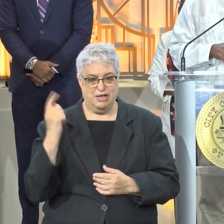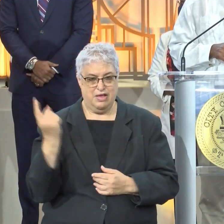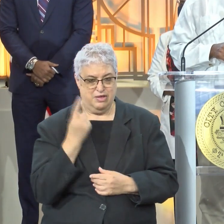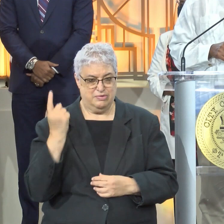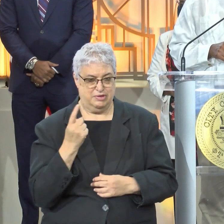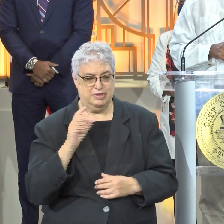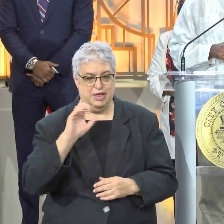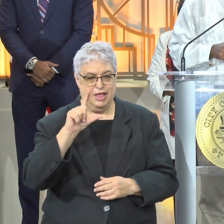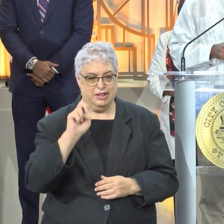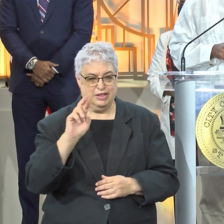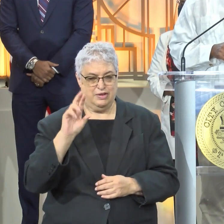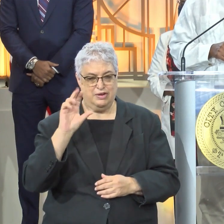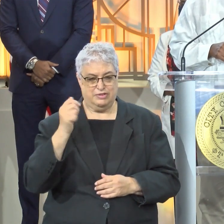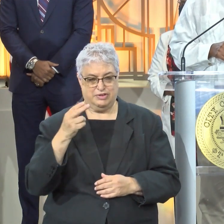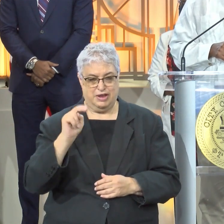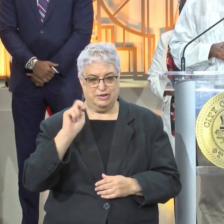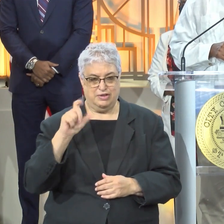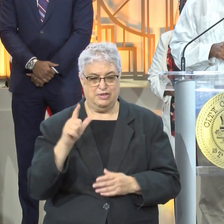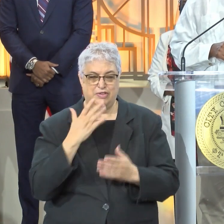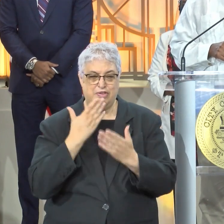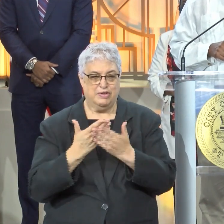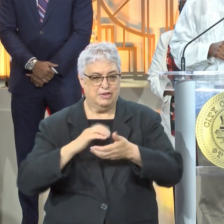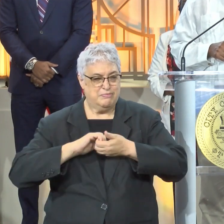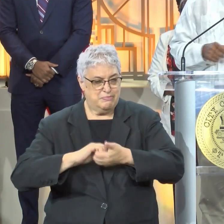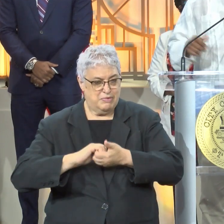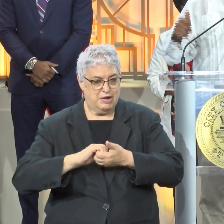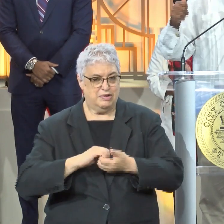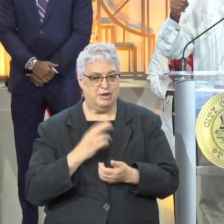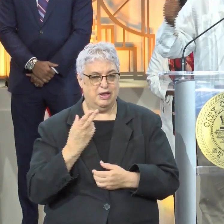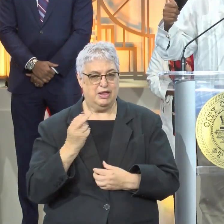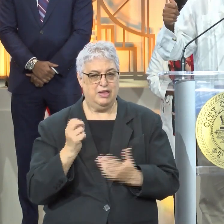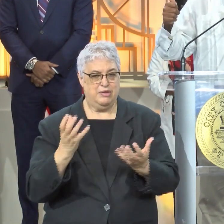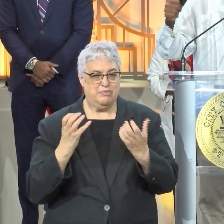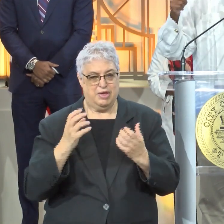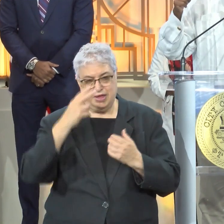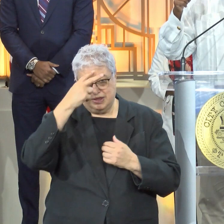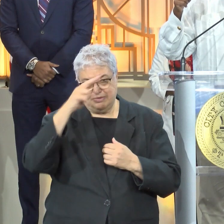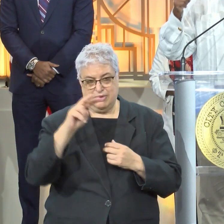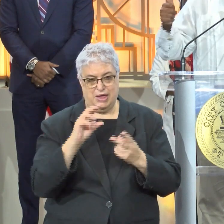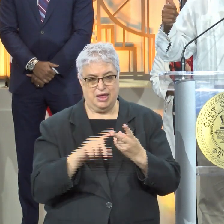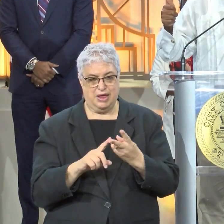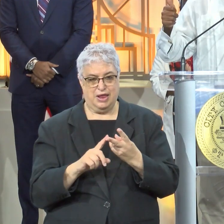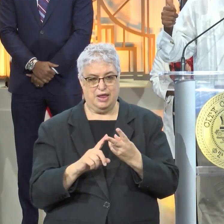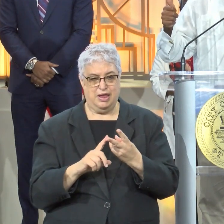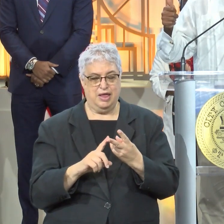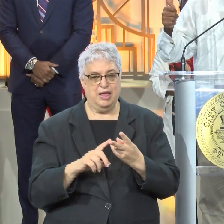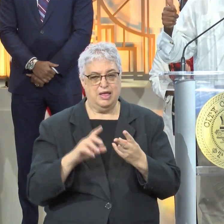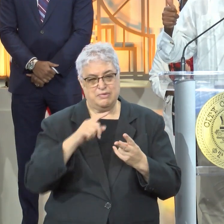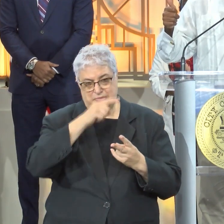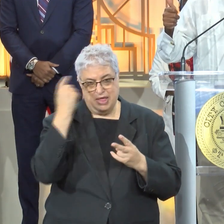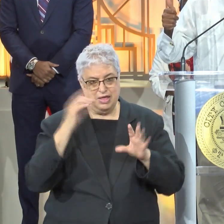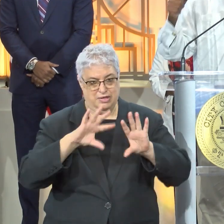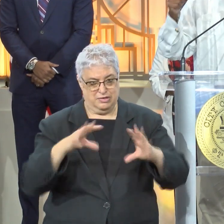through. Clear Channel is such a great corporate partner, but he wanted the Hispanic community and the African-American